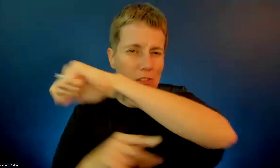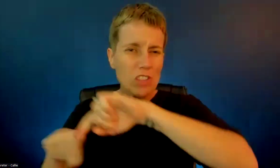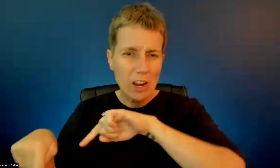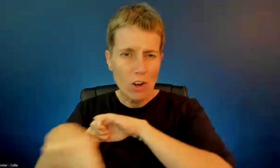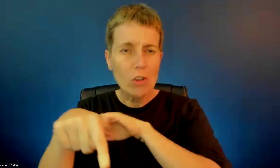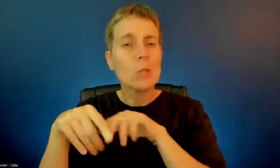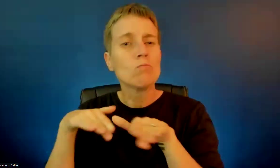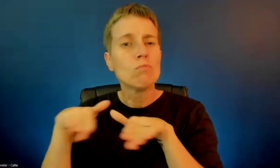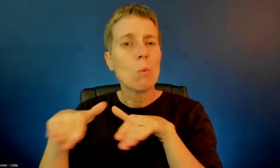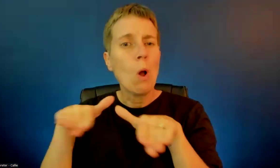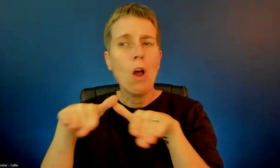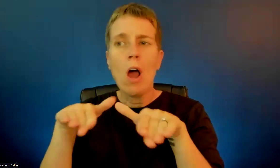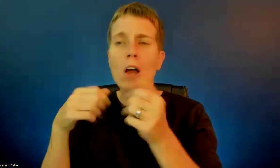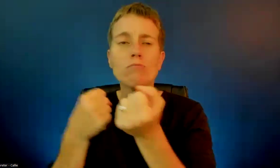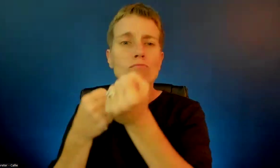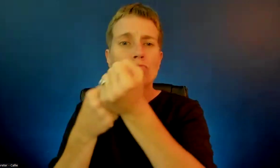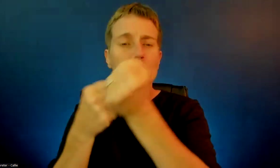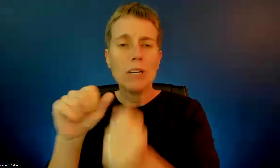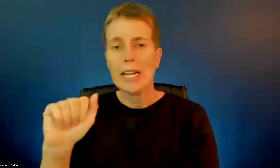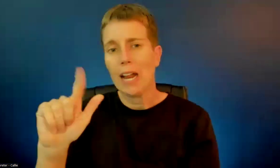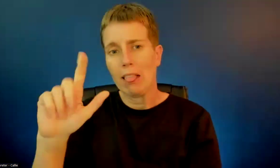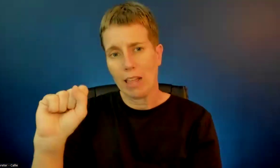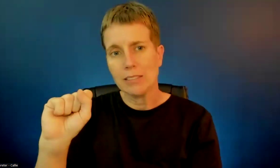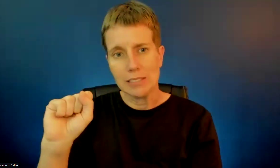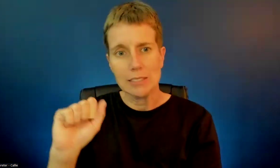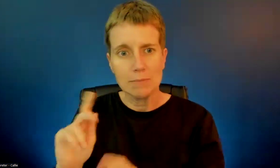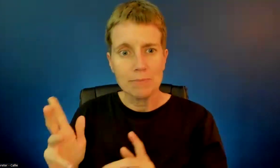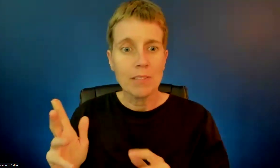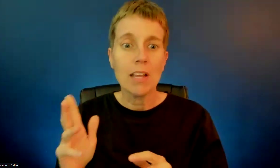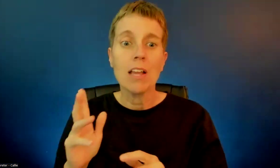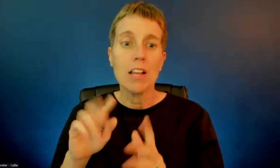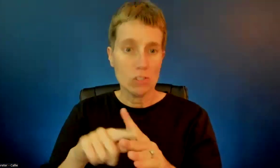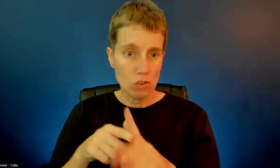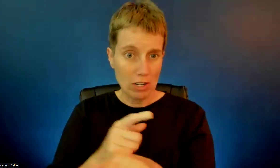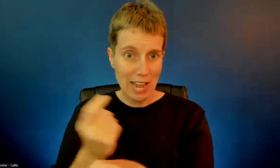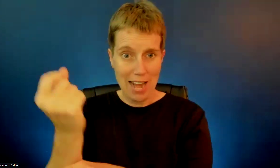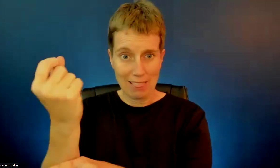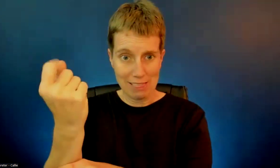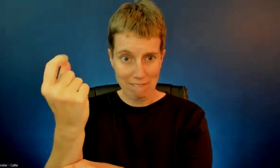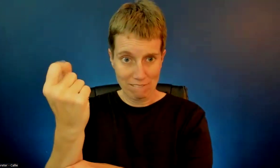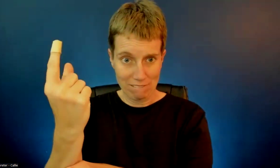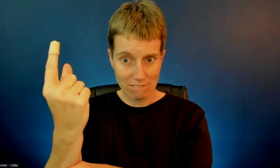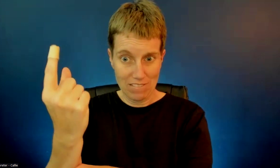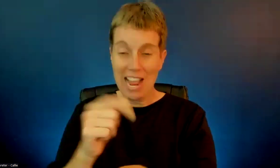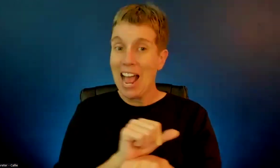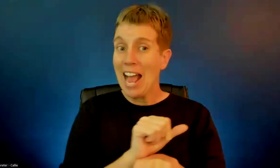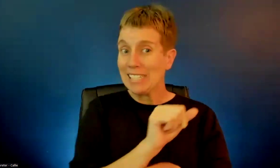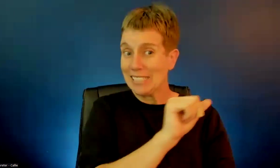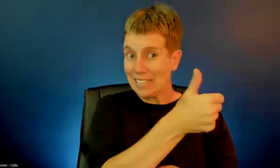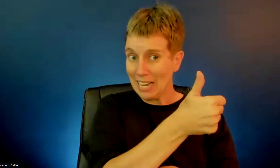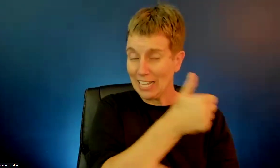Starts at 11. You can register at 10. If you register and come, then register for Ron's ALS Slayers.